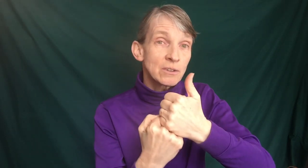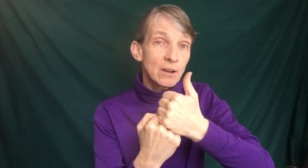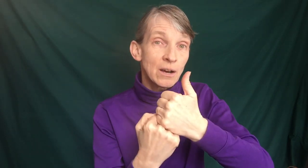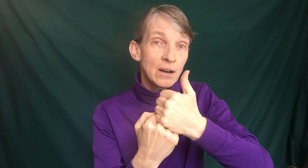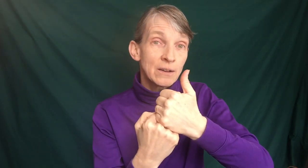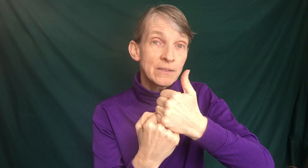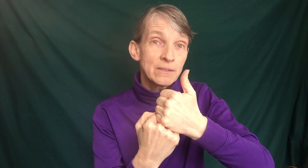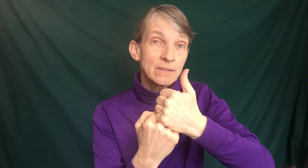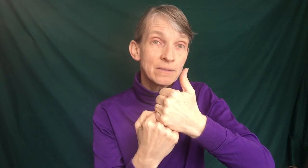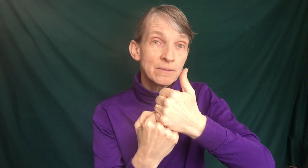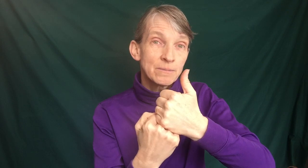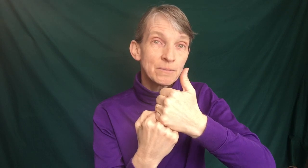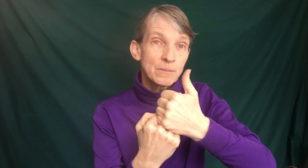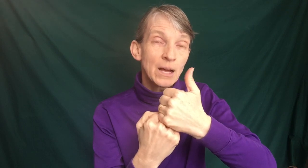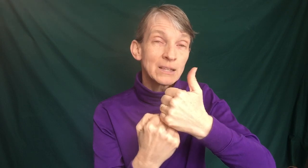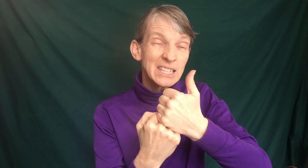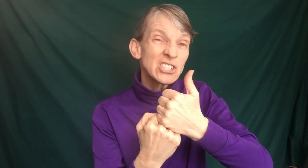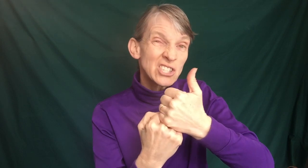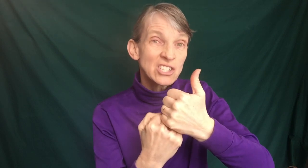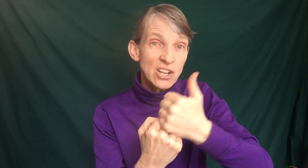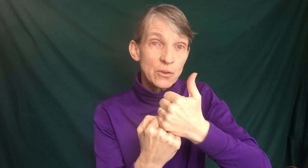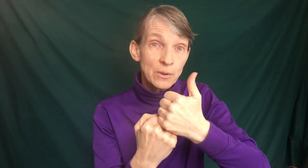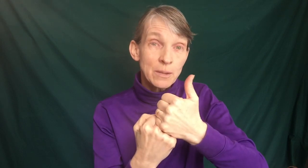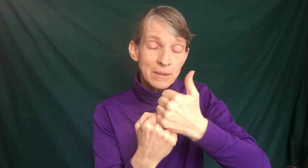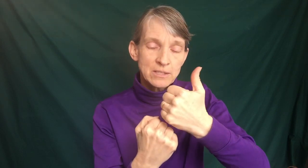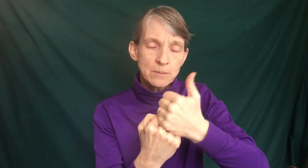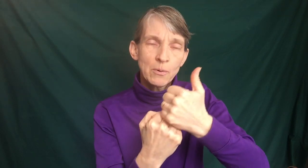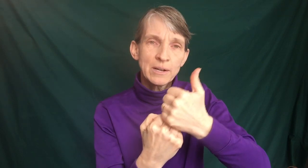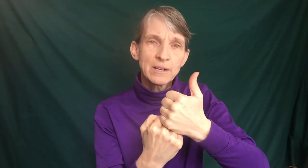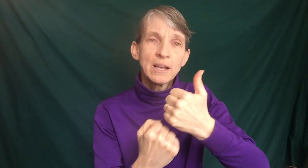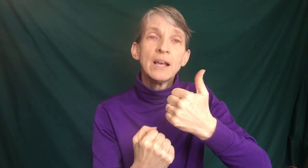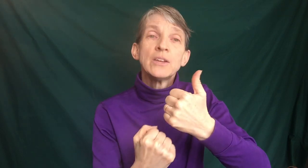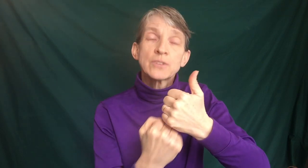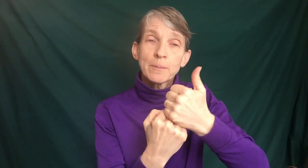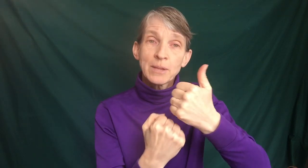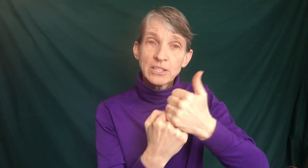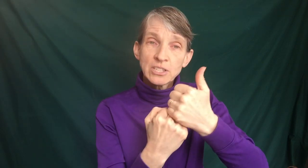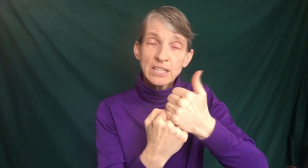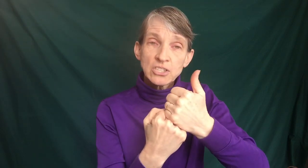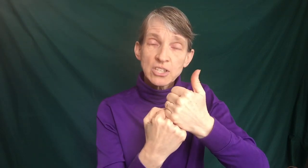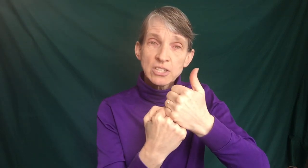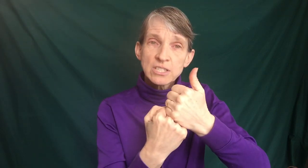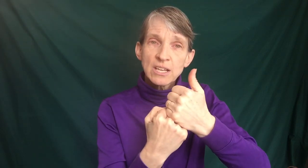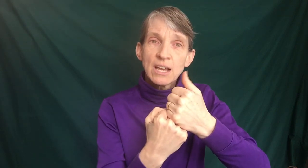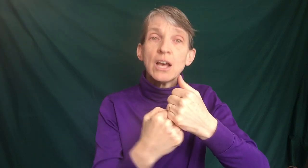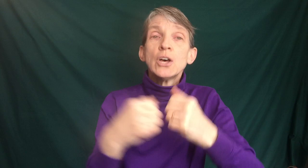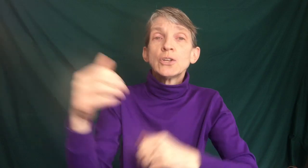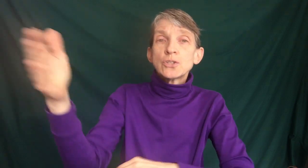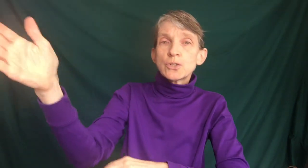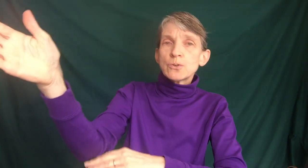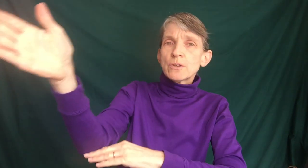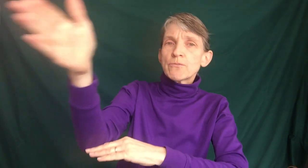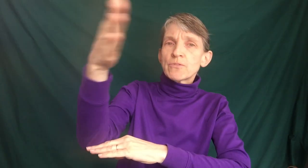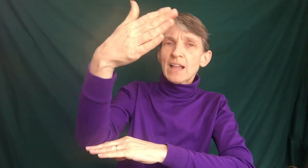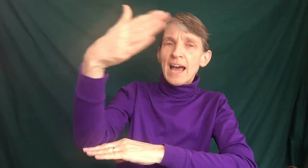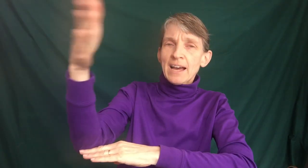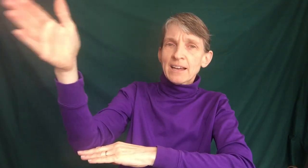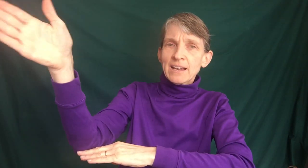allegiance is another word that means support. So I pledge allegiance to the flag